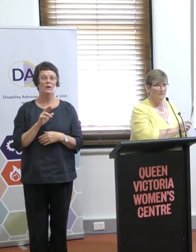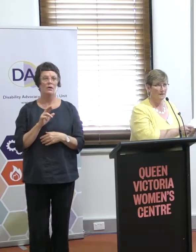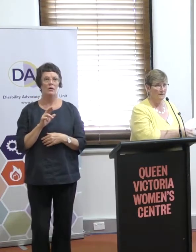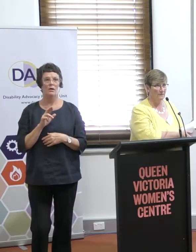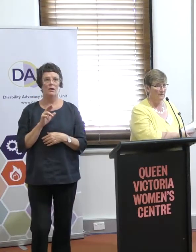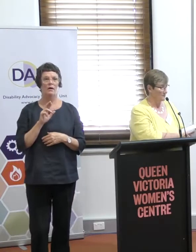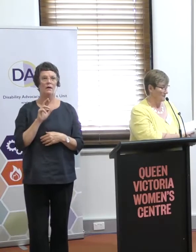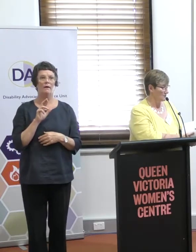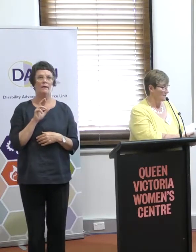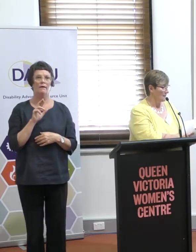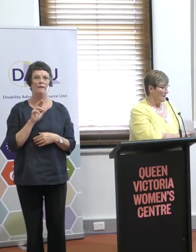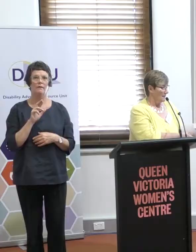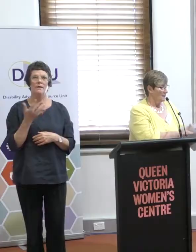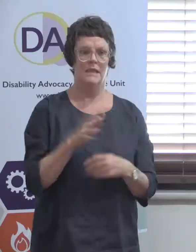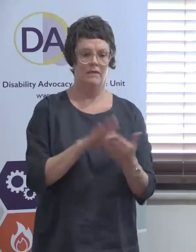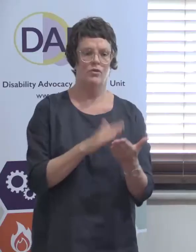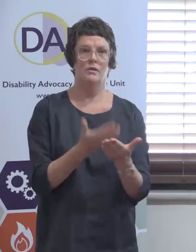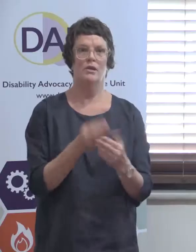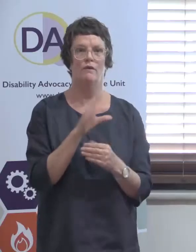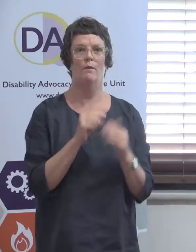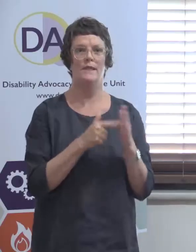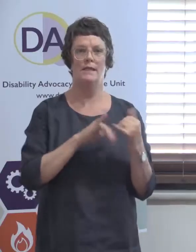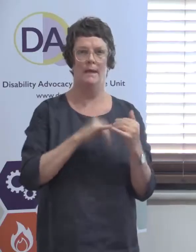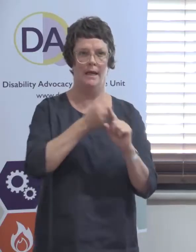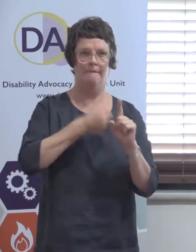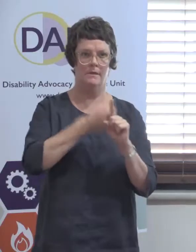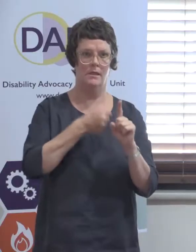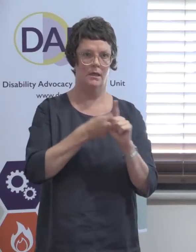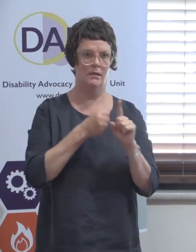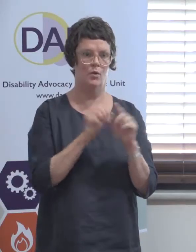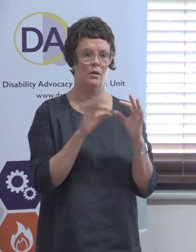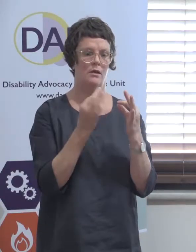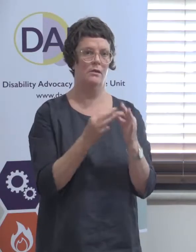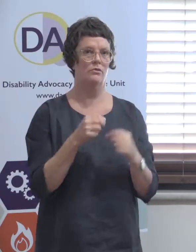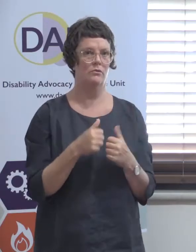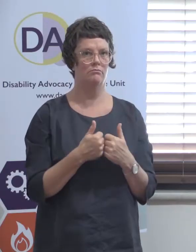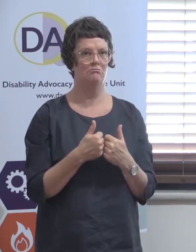one of the Tasmanian advocacy organisations, who just did it as a favour for me.